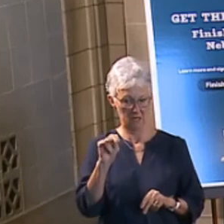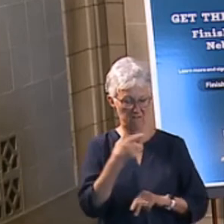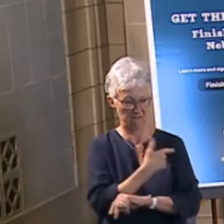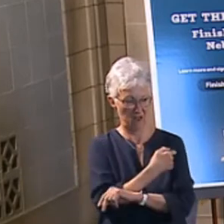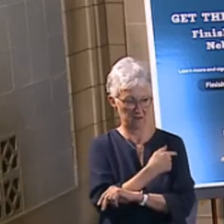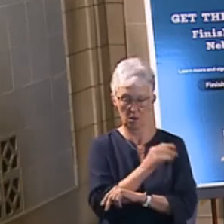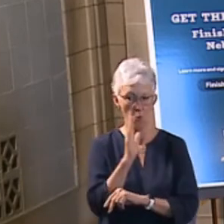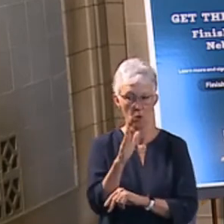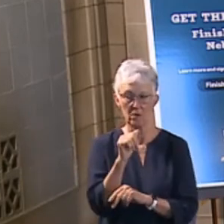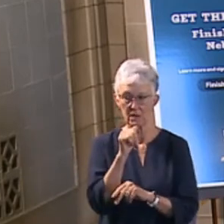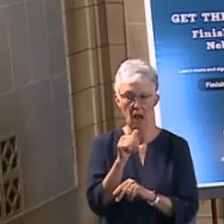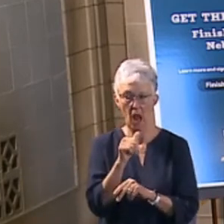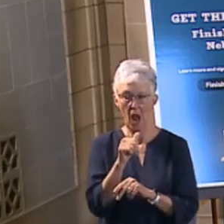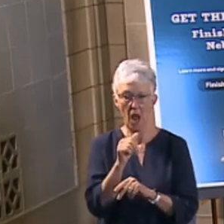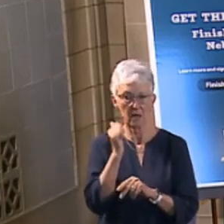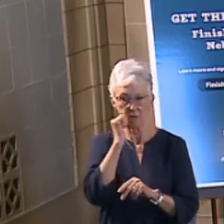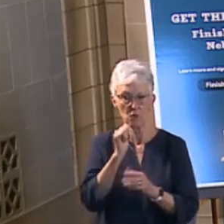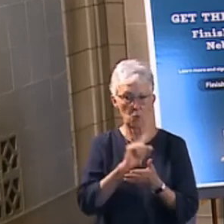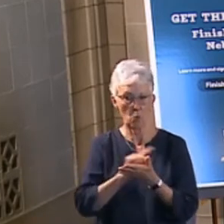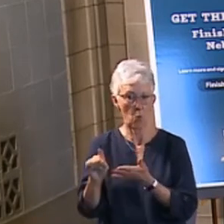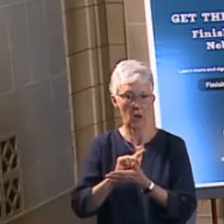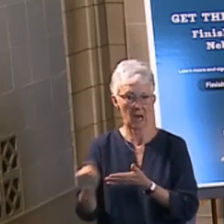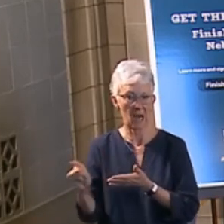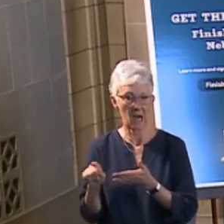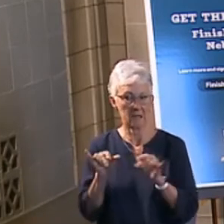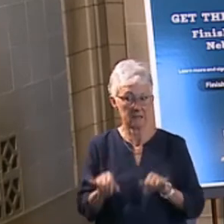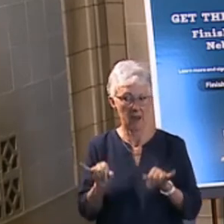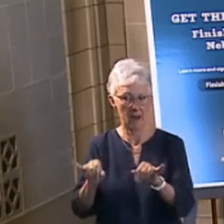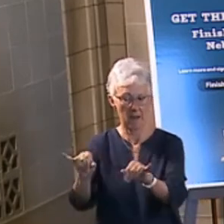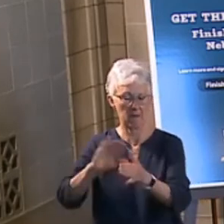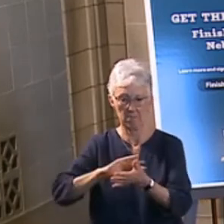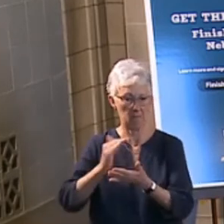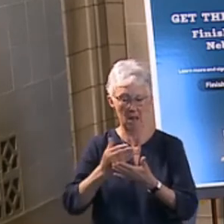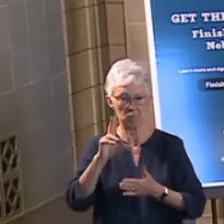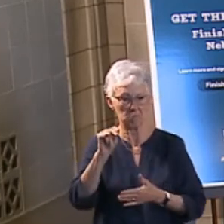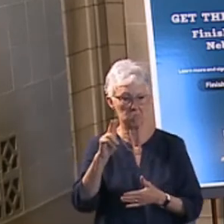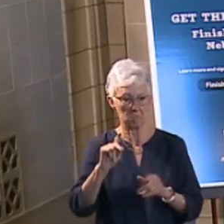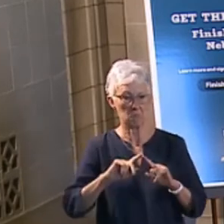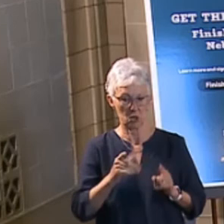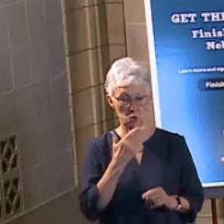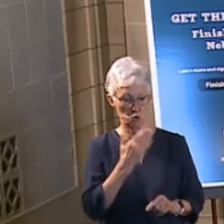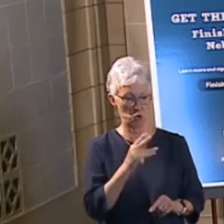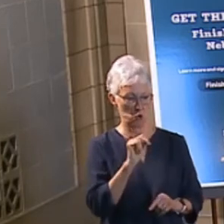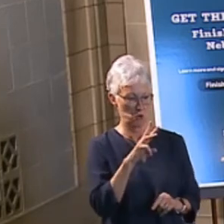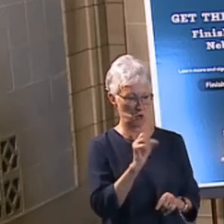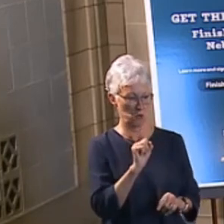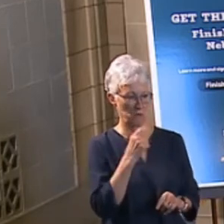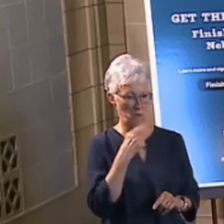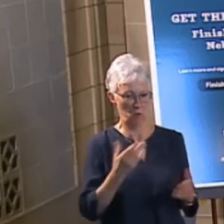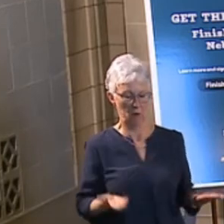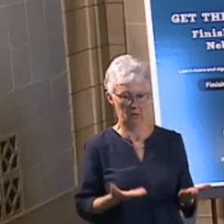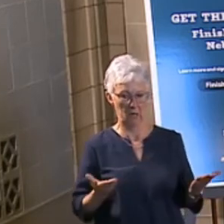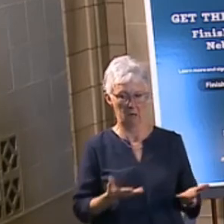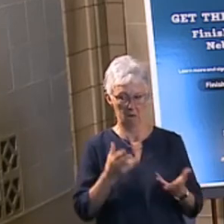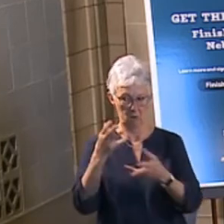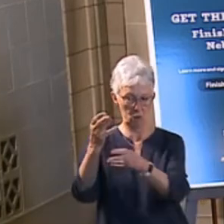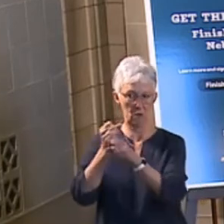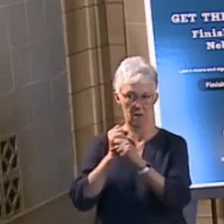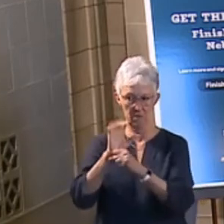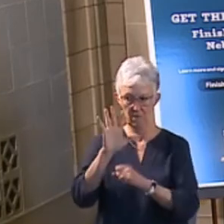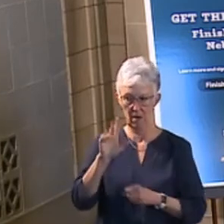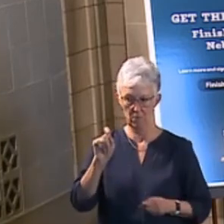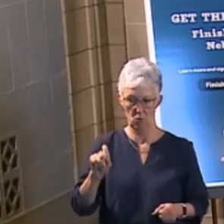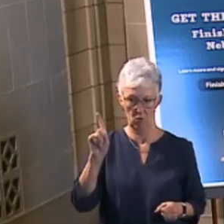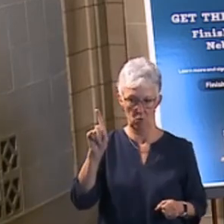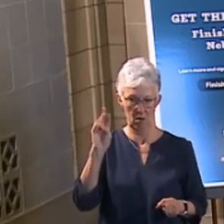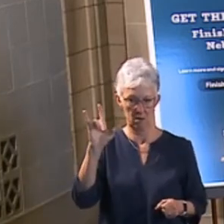will fluctuate with regard to the Johnson & Johnson. But, obviously, good news for us as a nation to be able to get that 5.1 million through